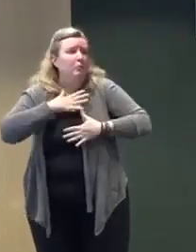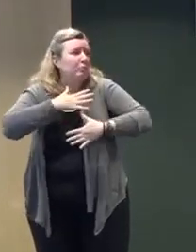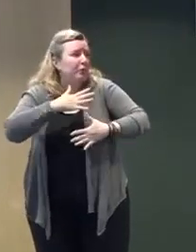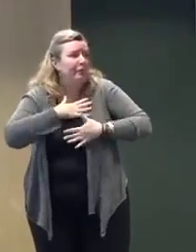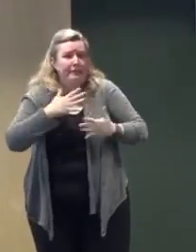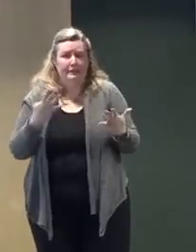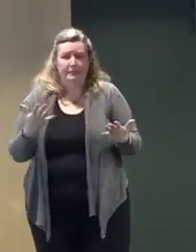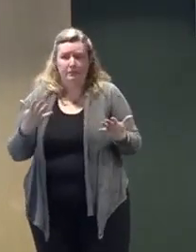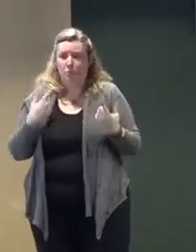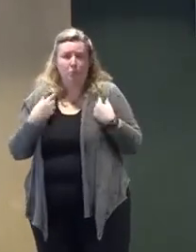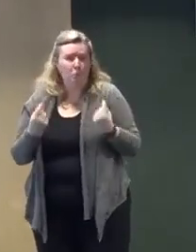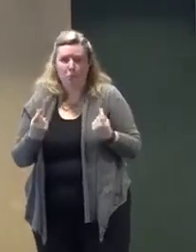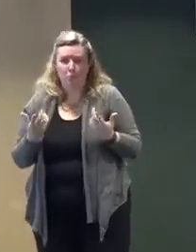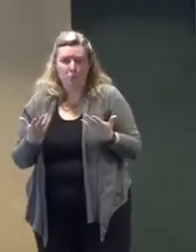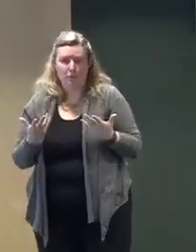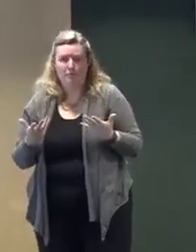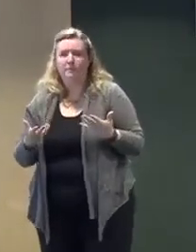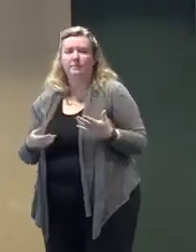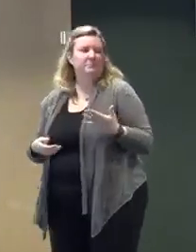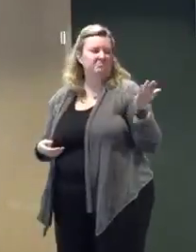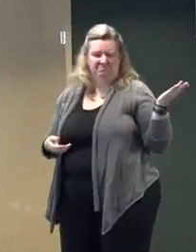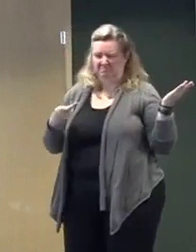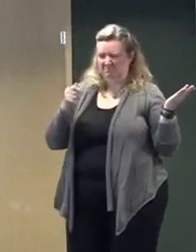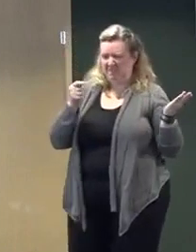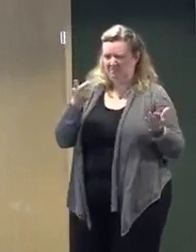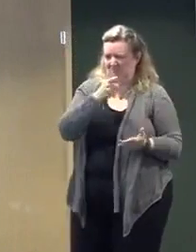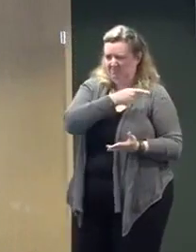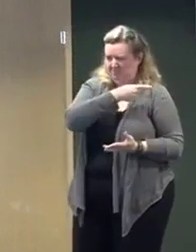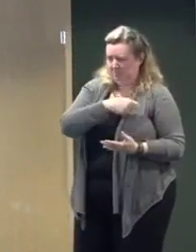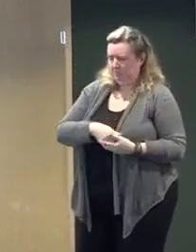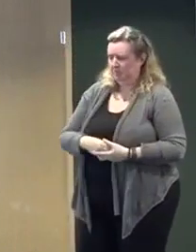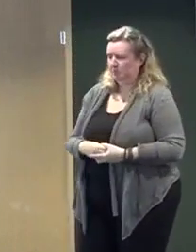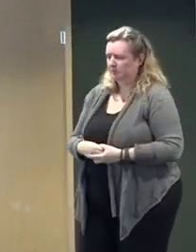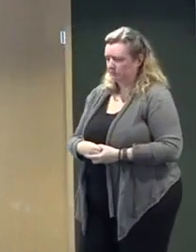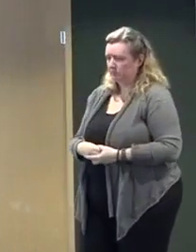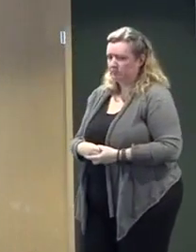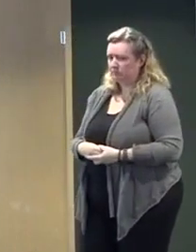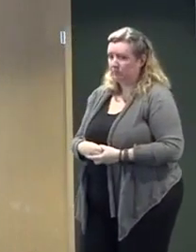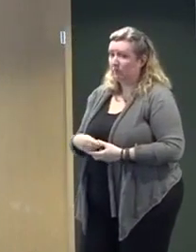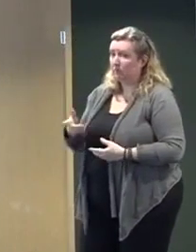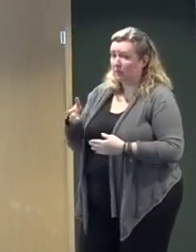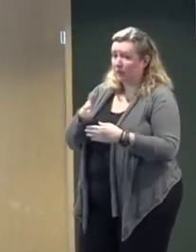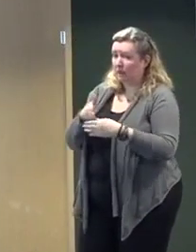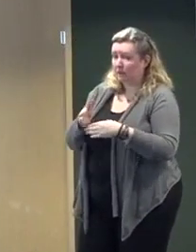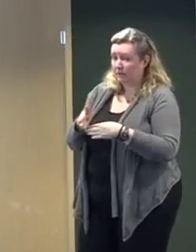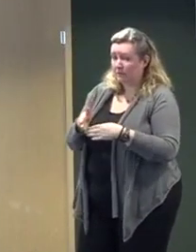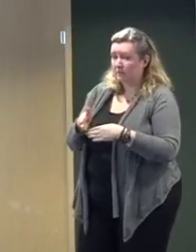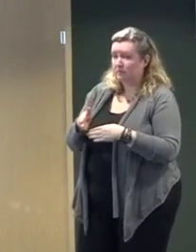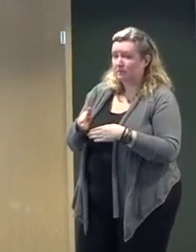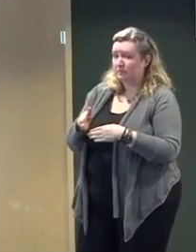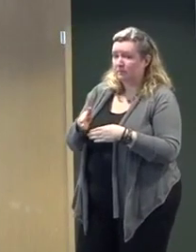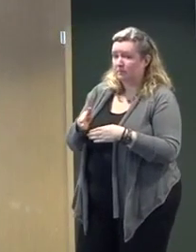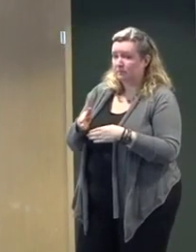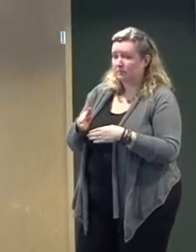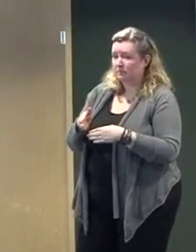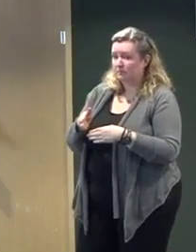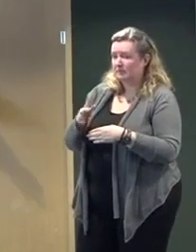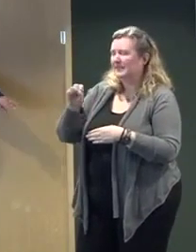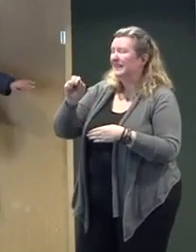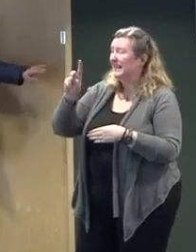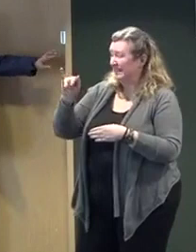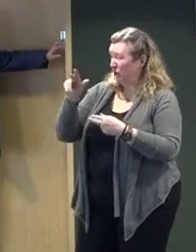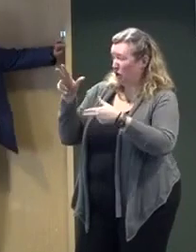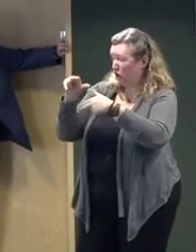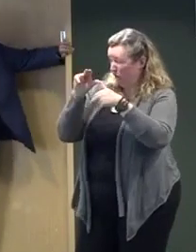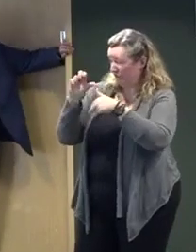on which number or which website. After Sandy, we have that register ready site, which is whether it's a ventilator, any type of